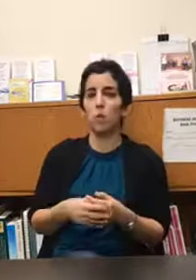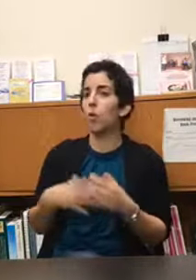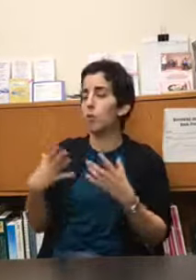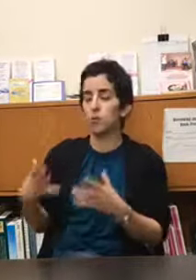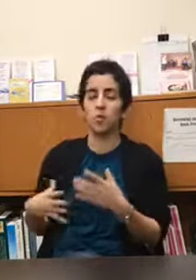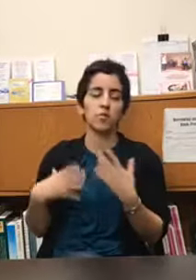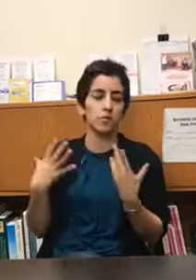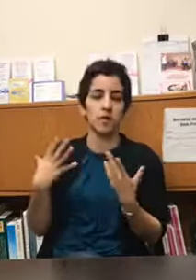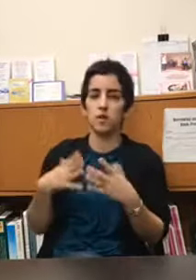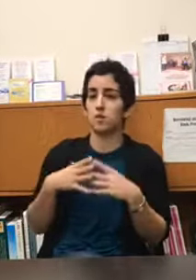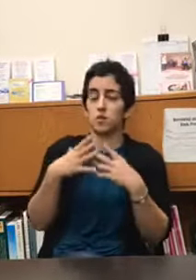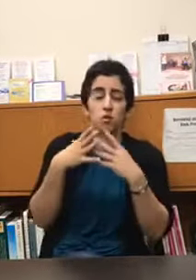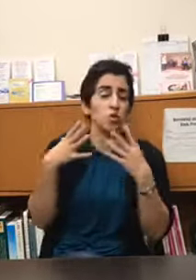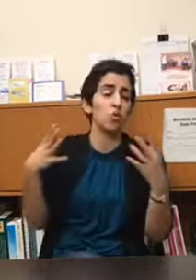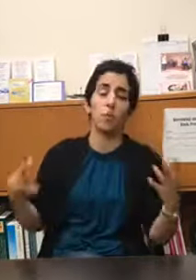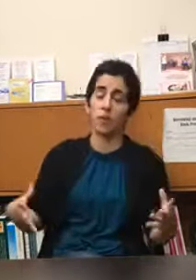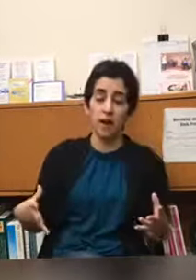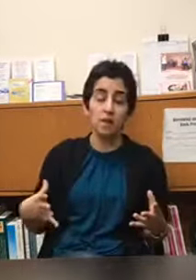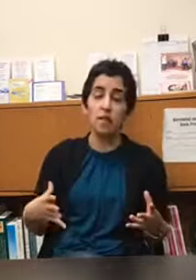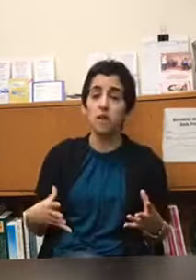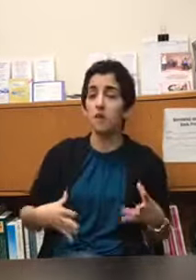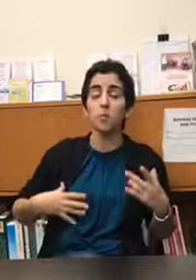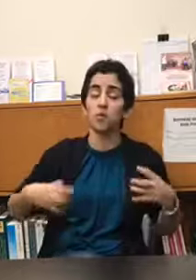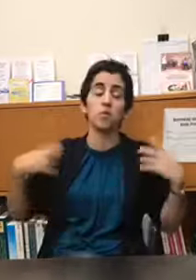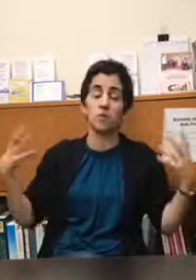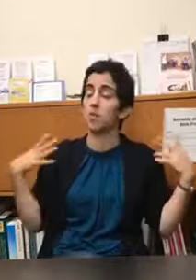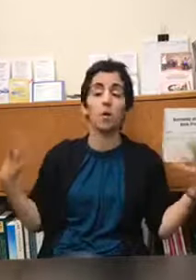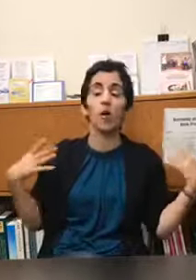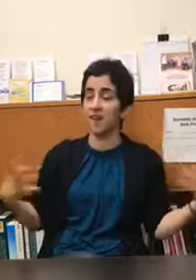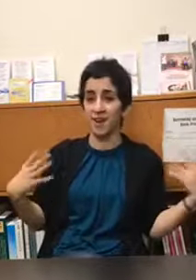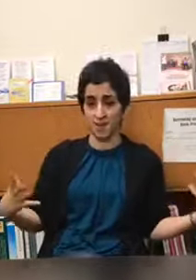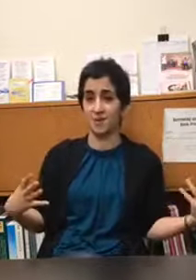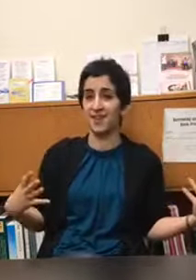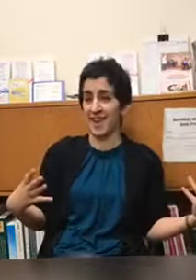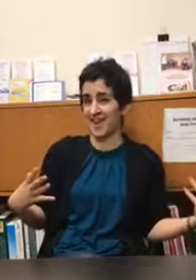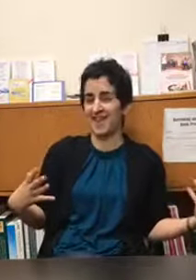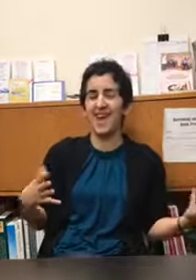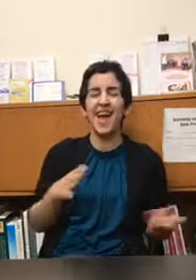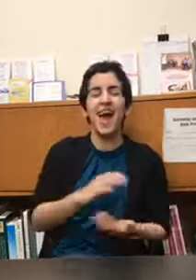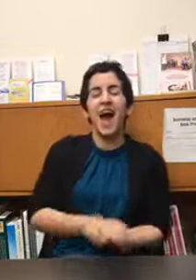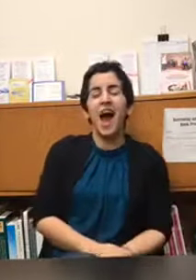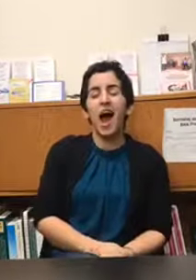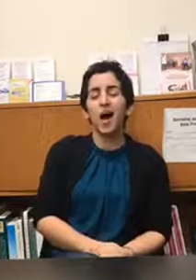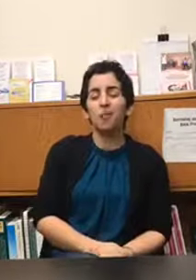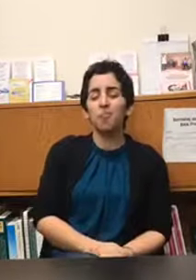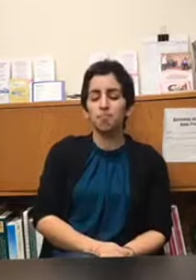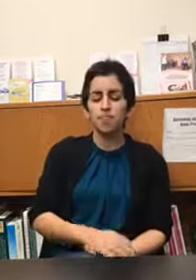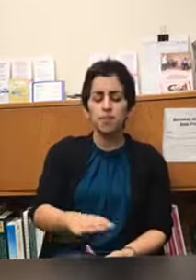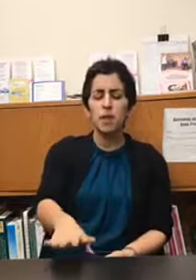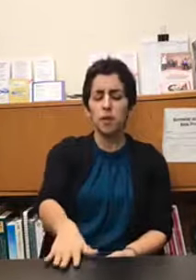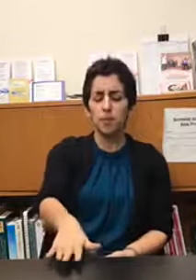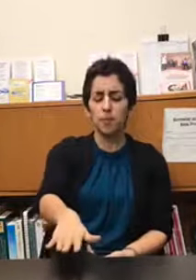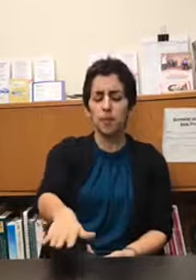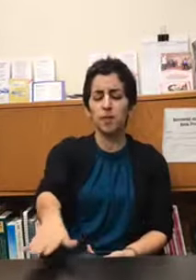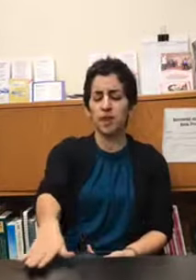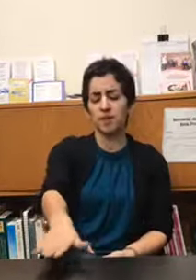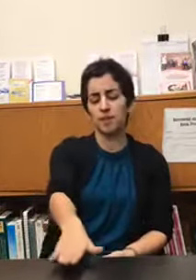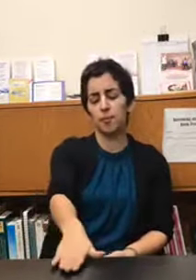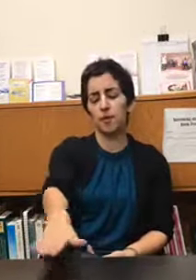what one person finds super relaxing another person is going to be calling out of their skin but let me kind of separate